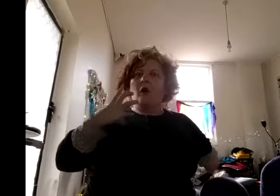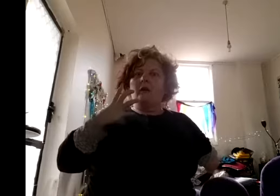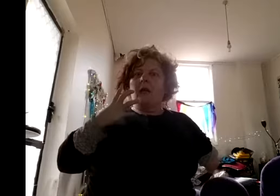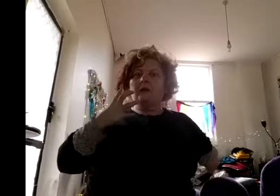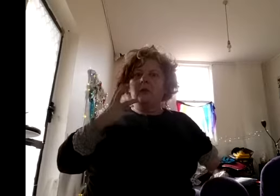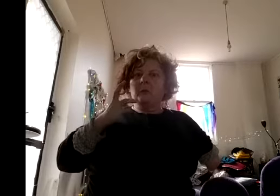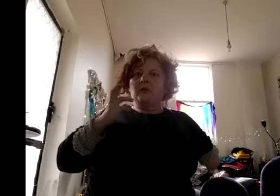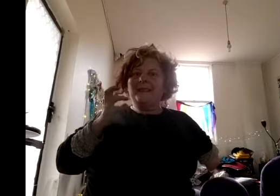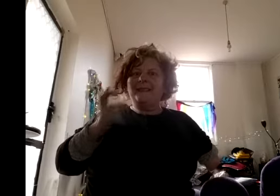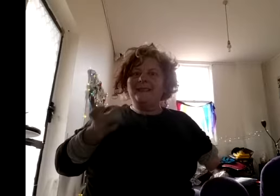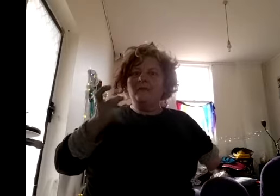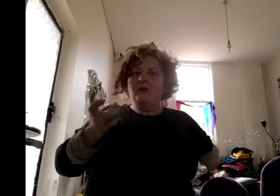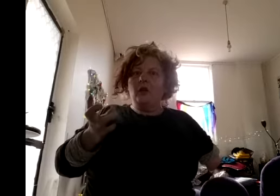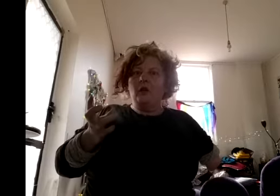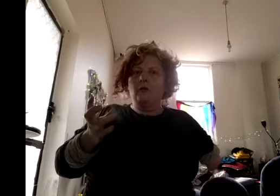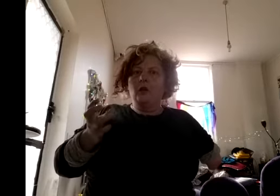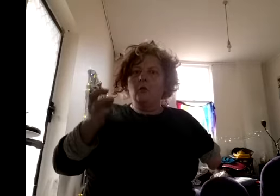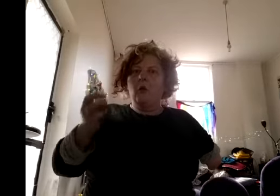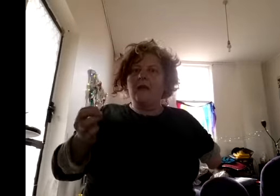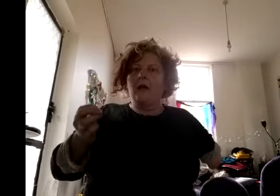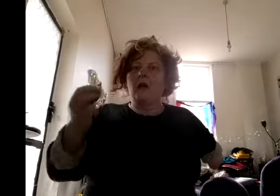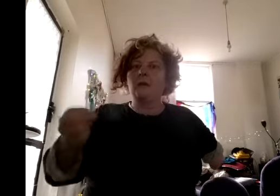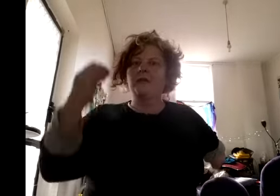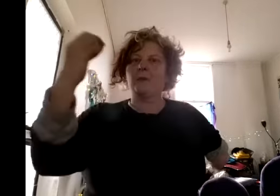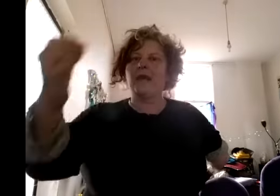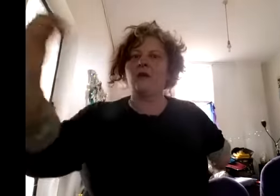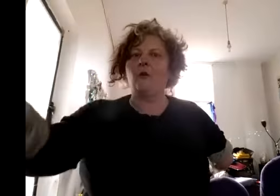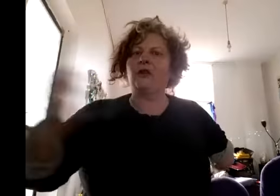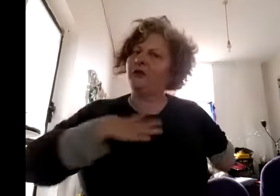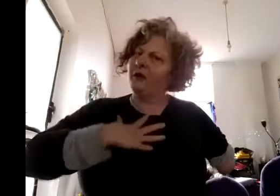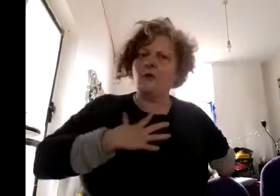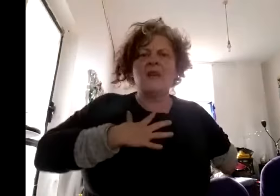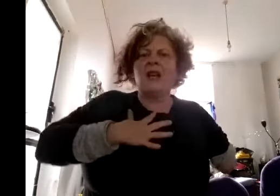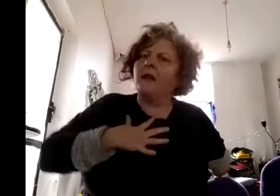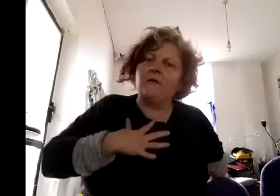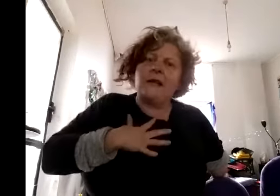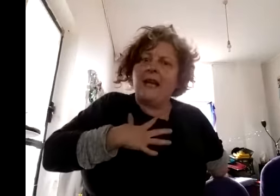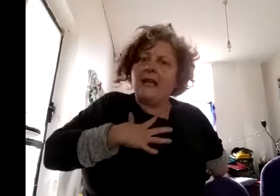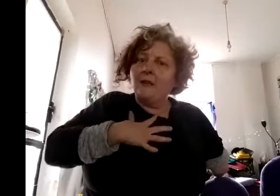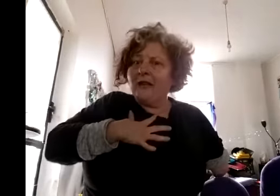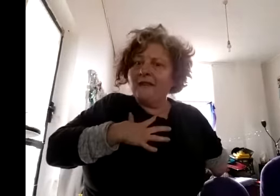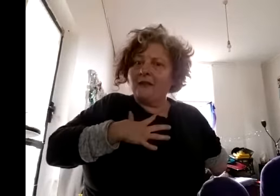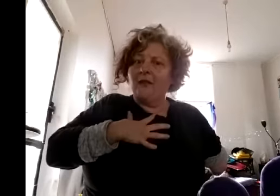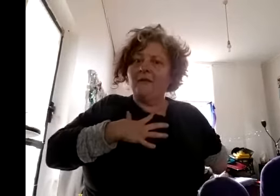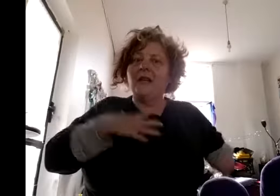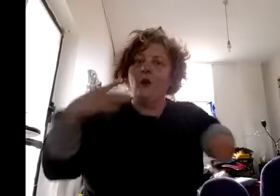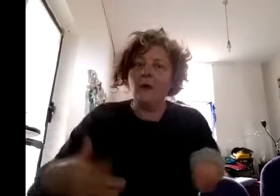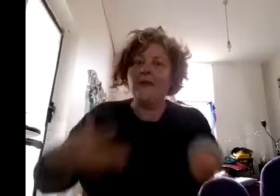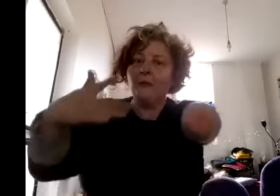horror because they didn't know whether i was paying homage to a lovely lady who ran this service or whether it was